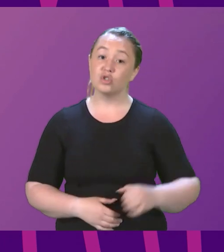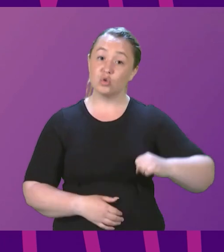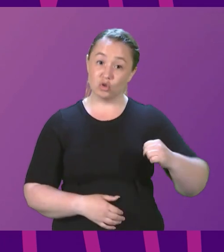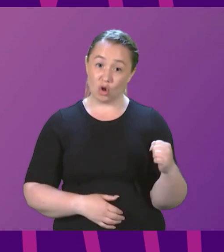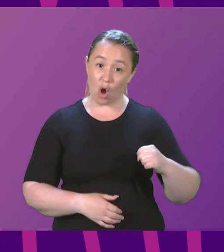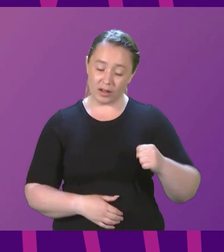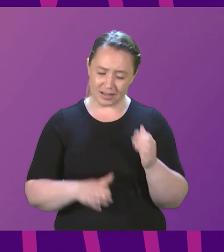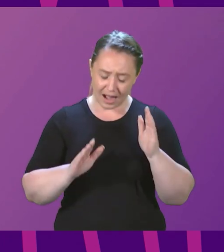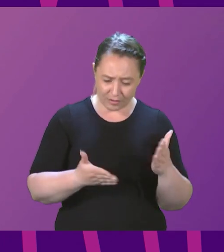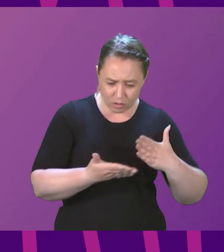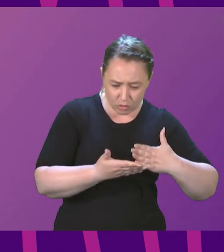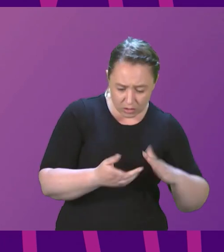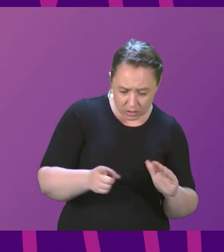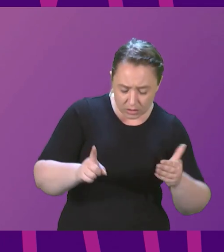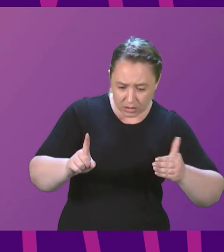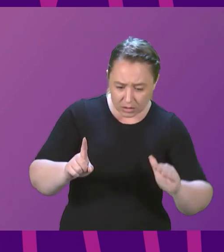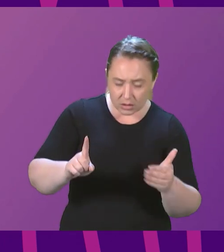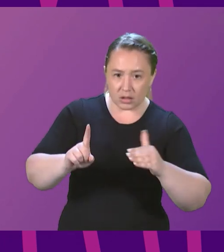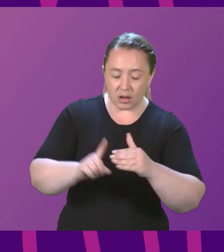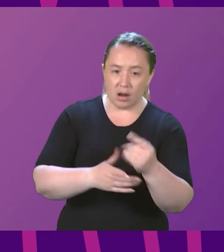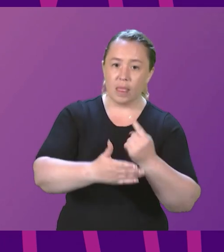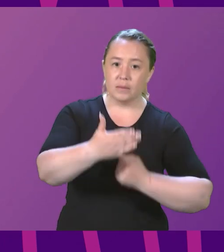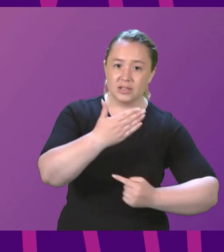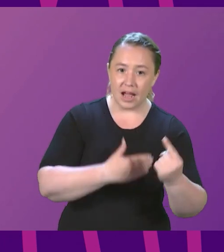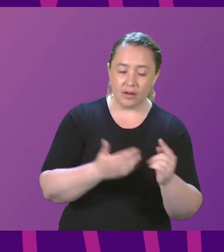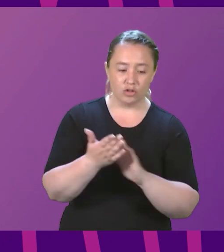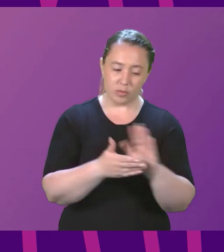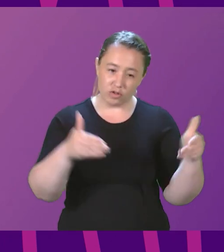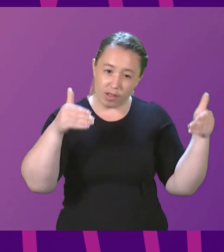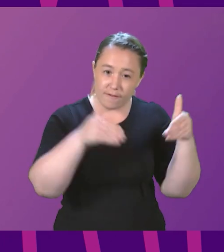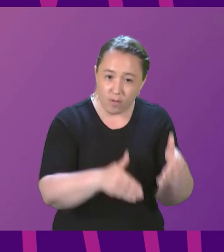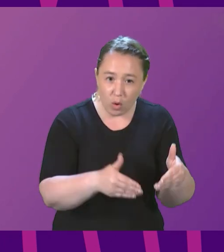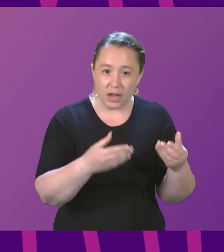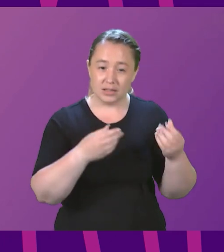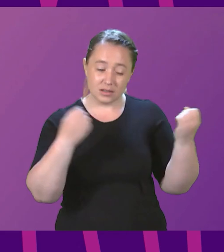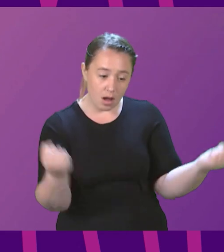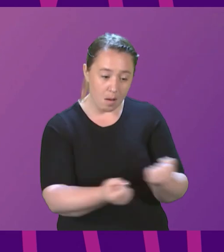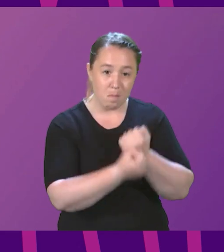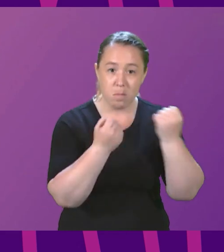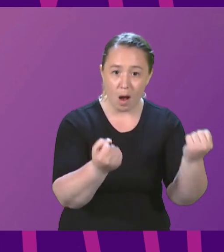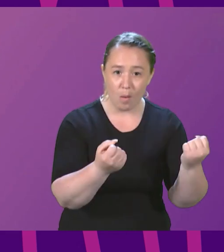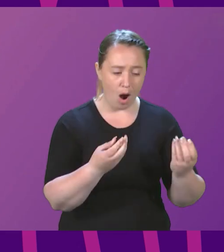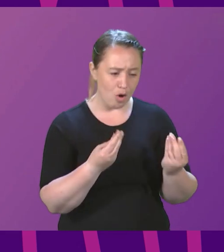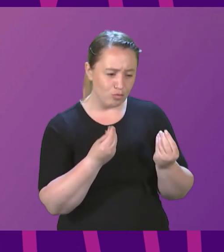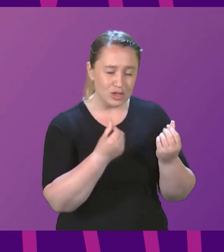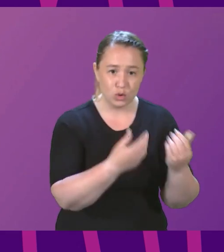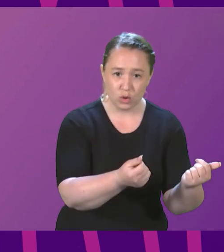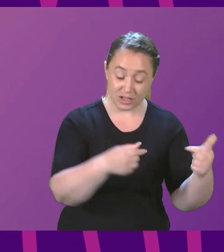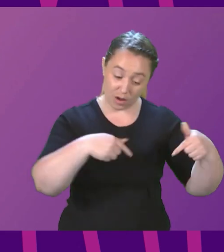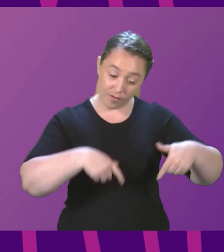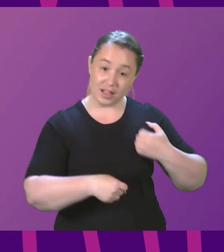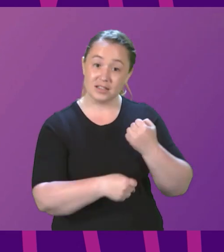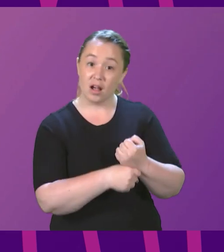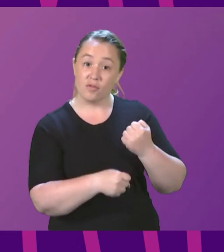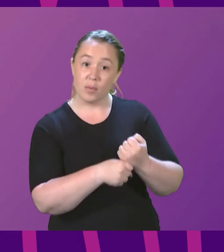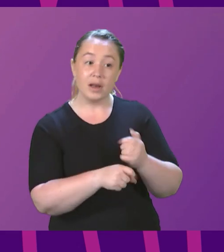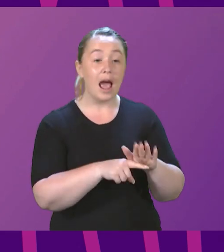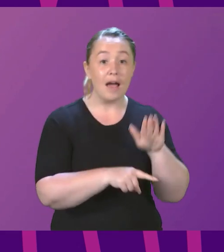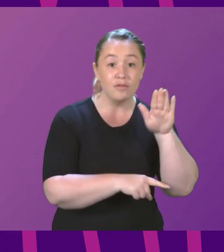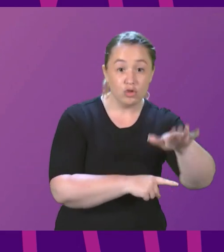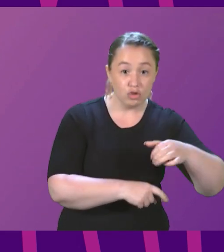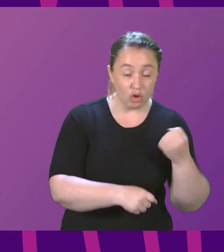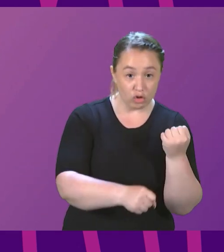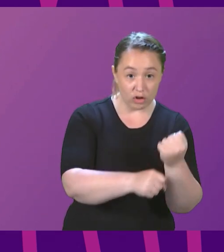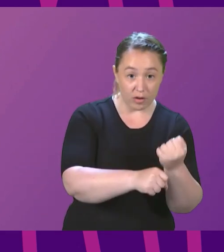so that all of the focus, all of the power, all of the resources of this government and future Scottish governments can be on